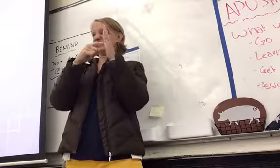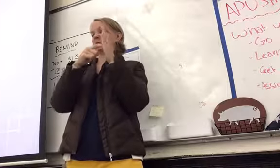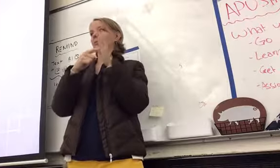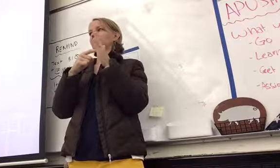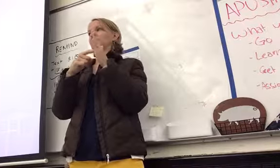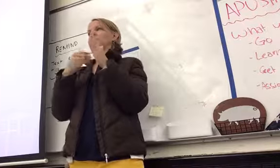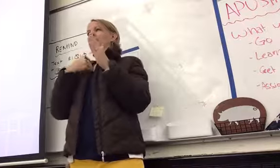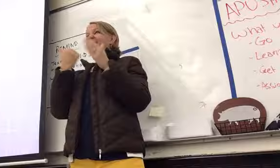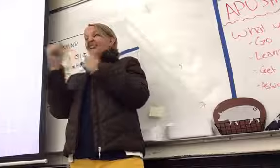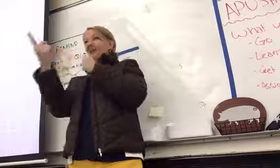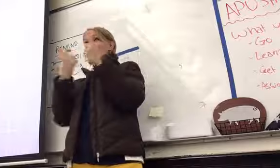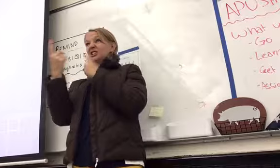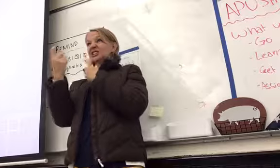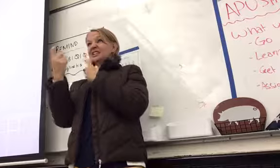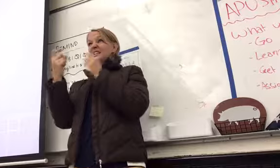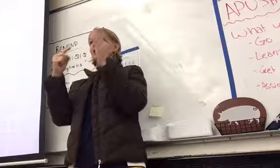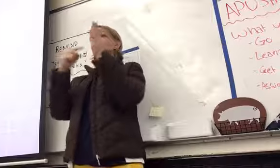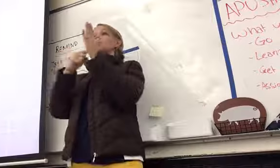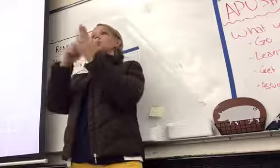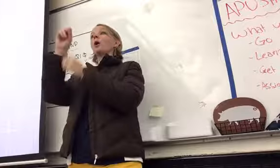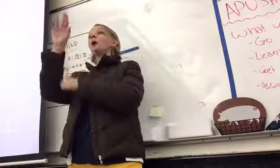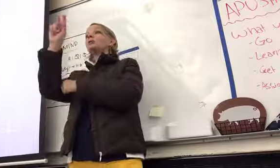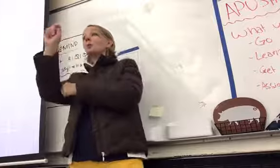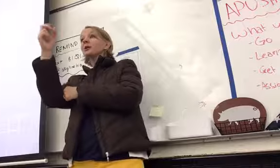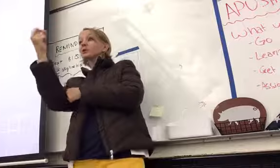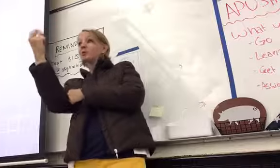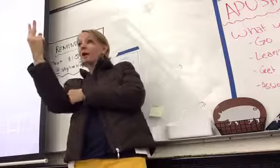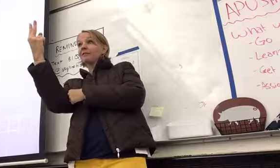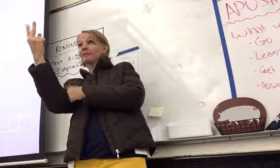It is due October 12th. That is next Friday.